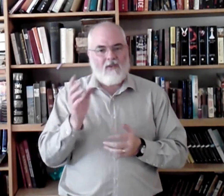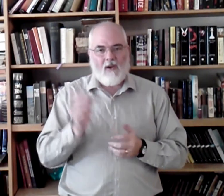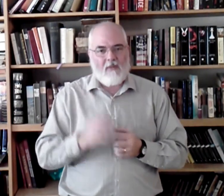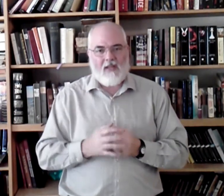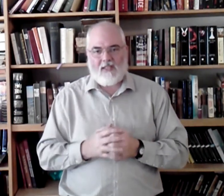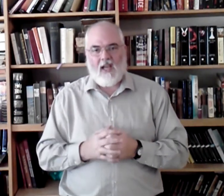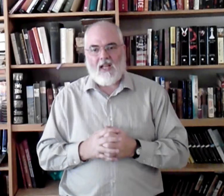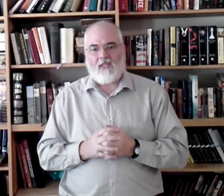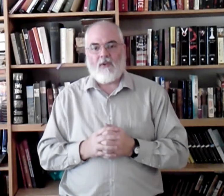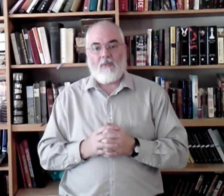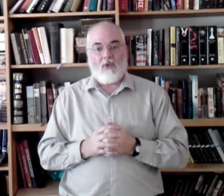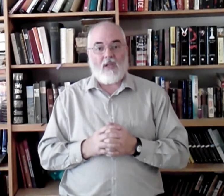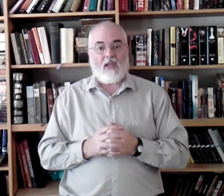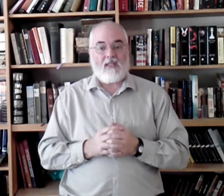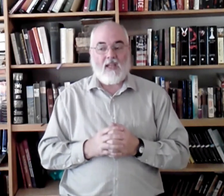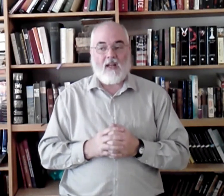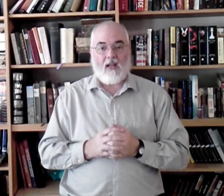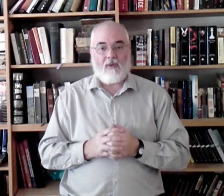very many signs for music in sign language.